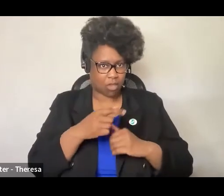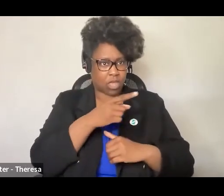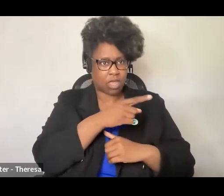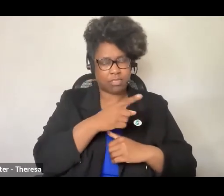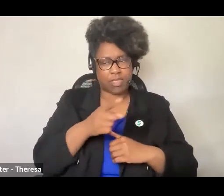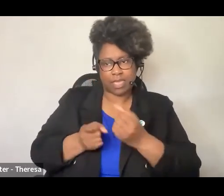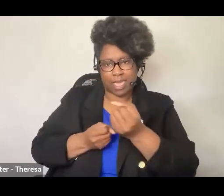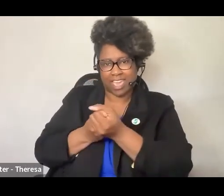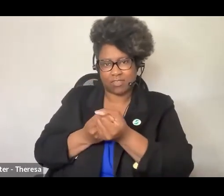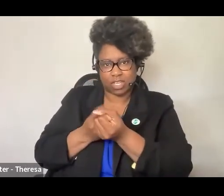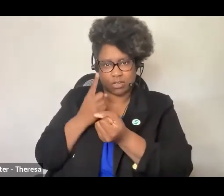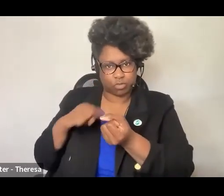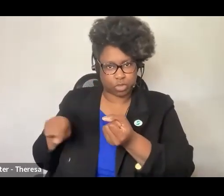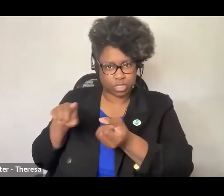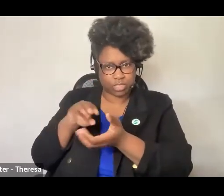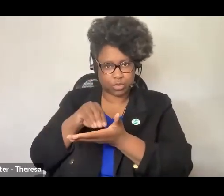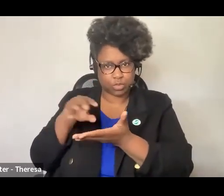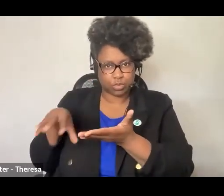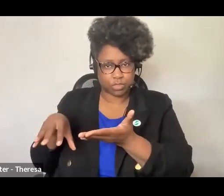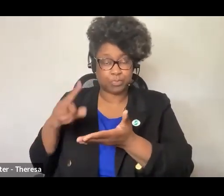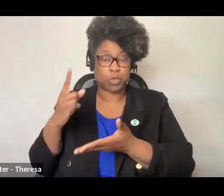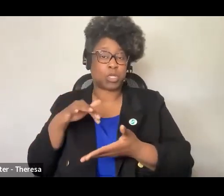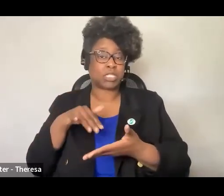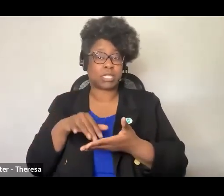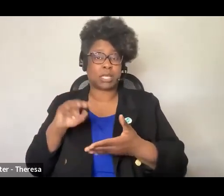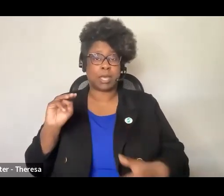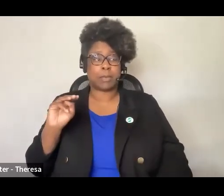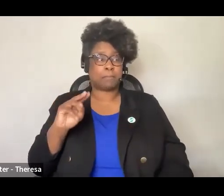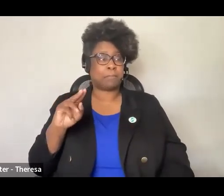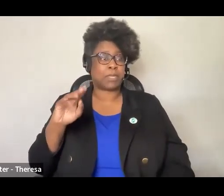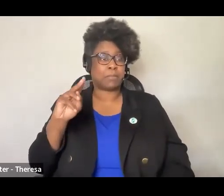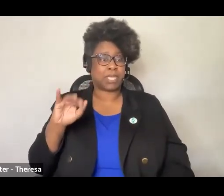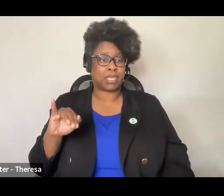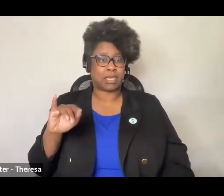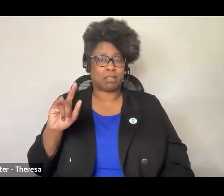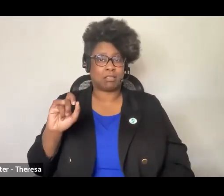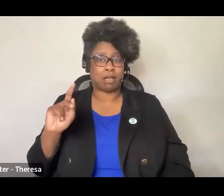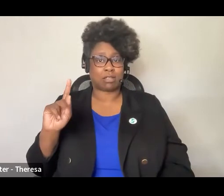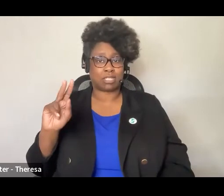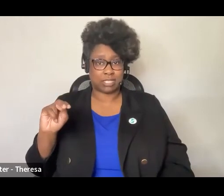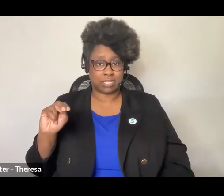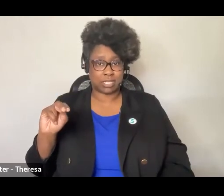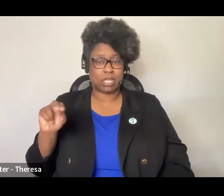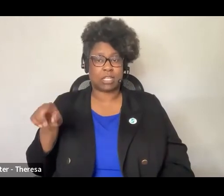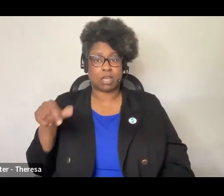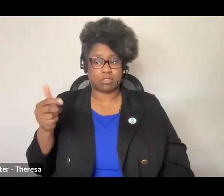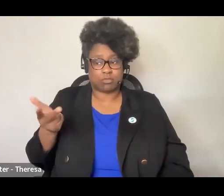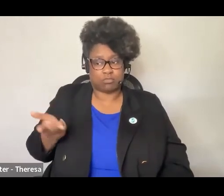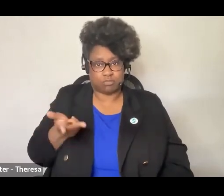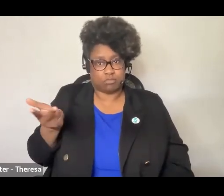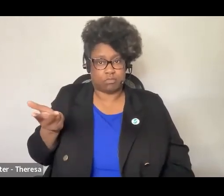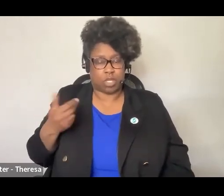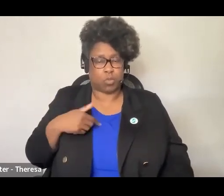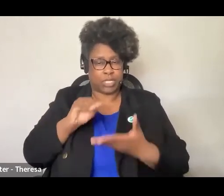For example, in one study, Mimi Lockton, Haley Weddle, and I documented how groups of teachers